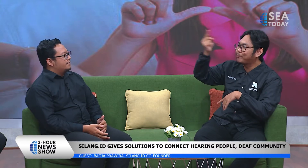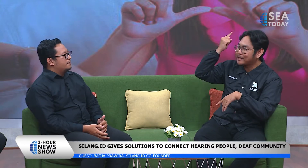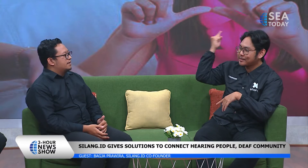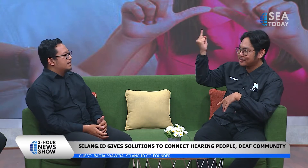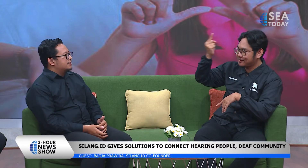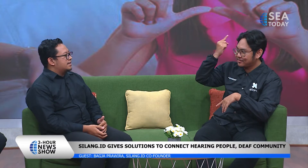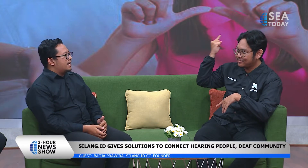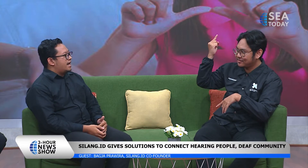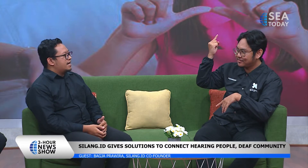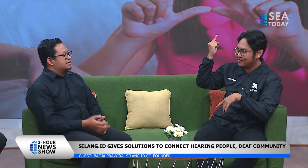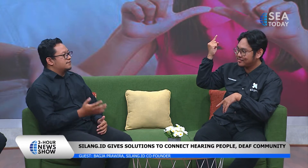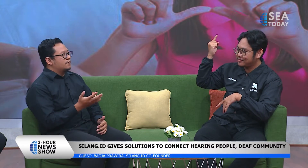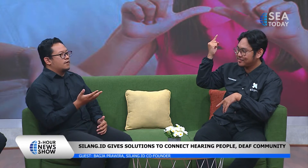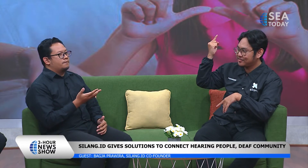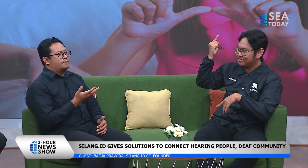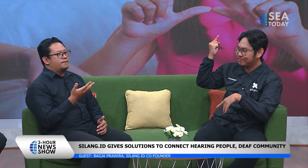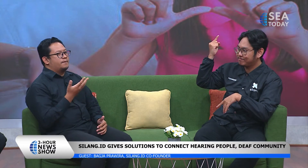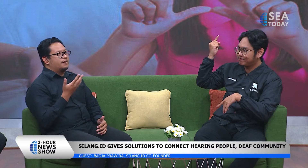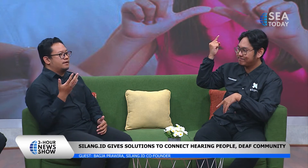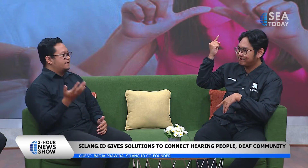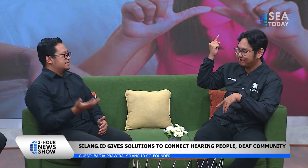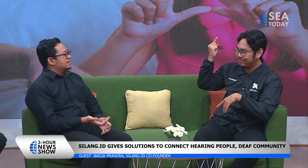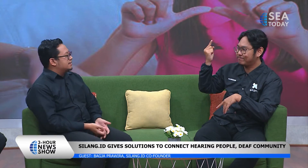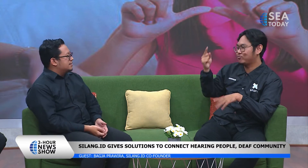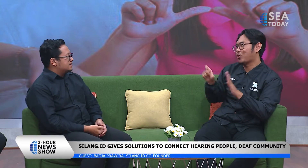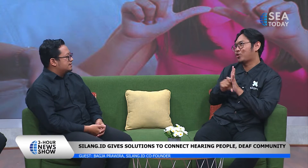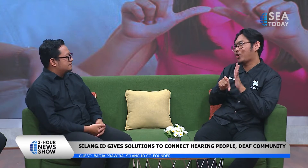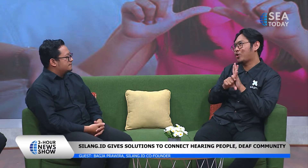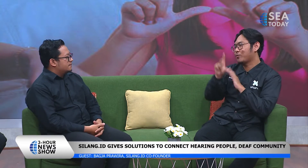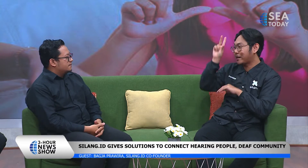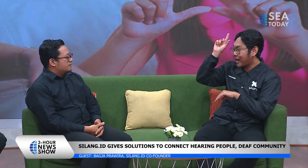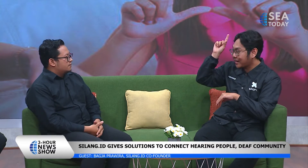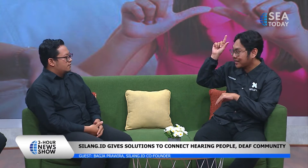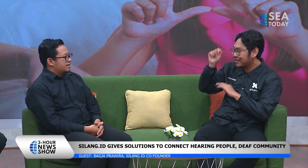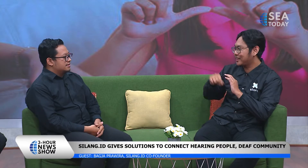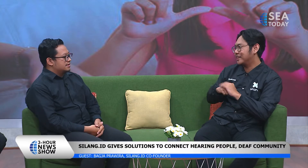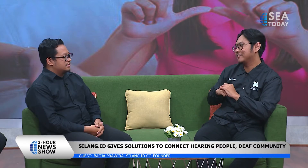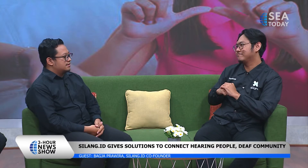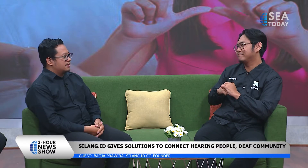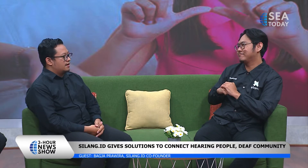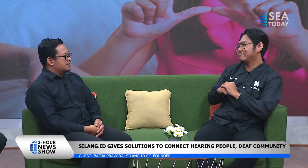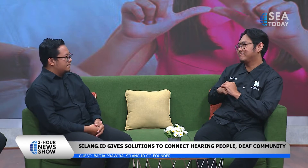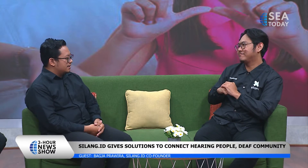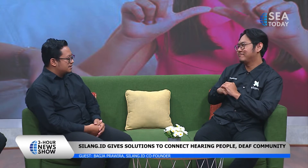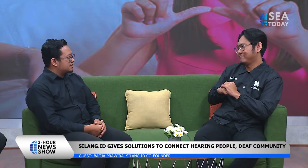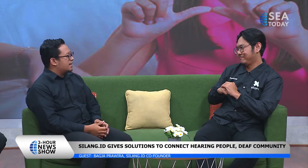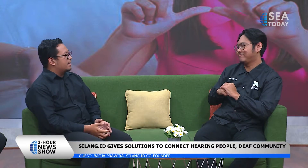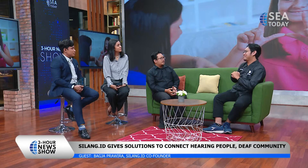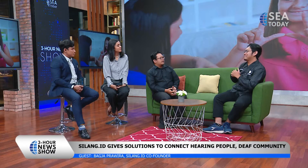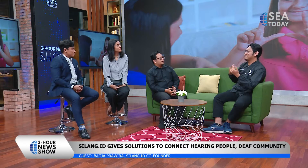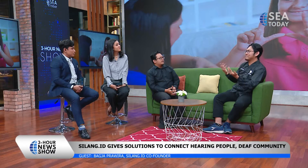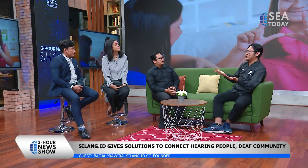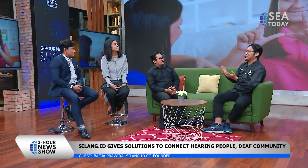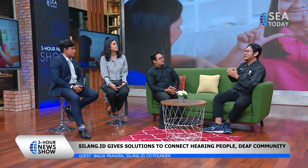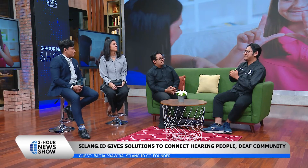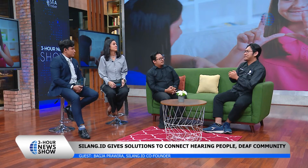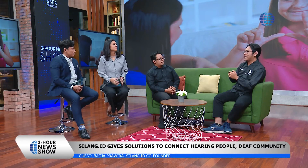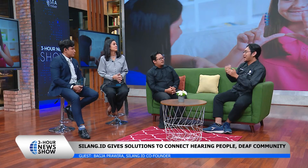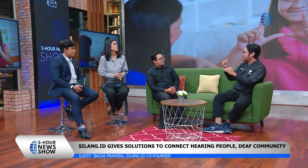people needs access for public facilities for instance in hospitals then collaborate